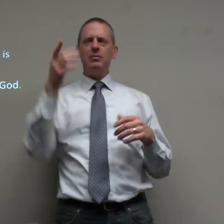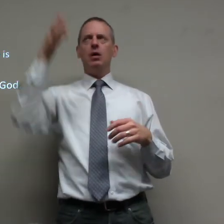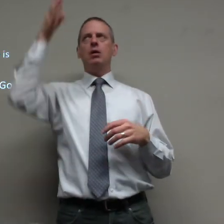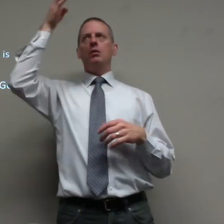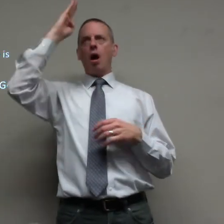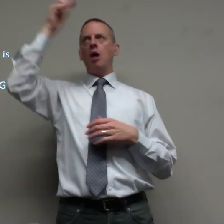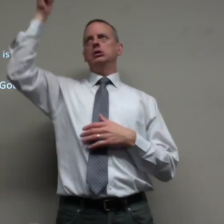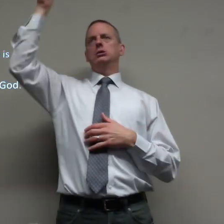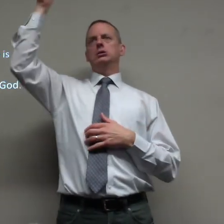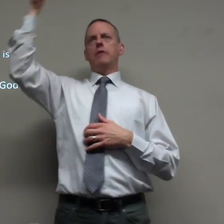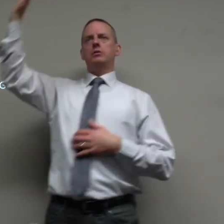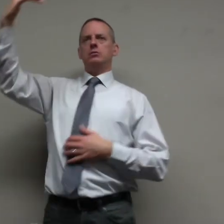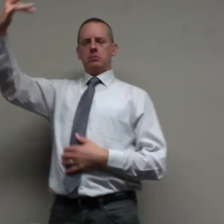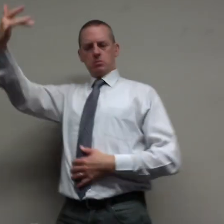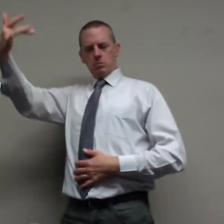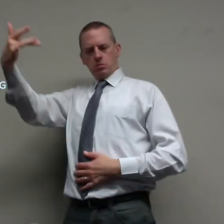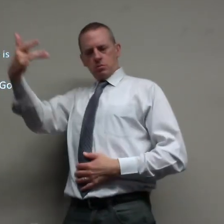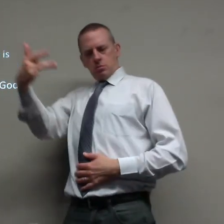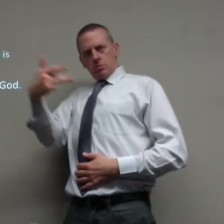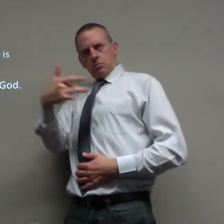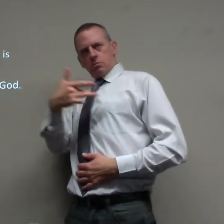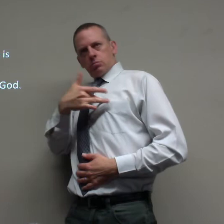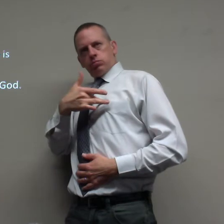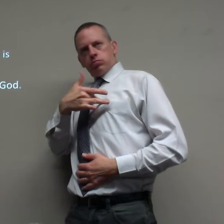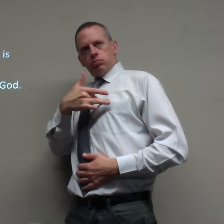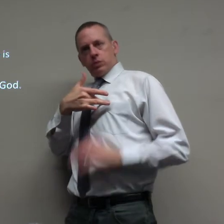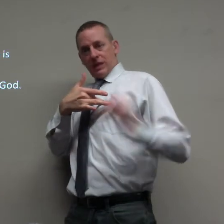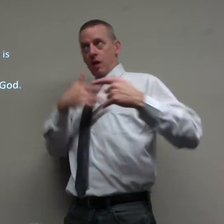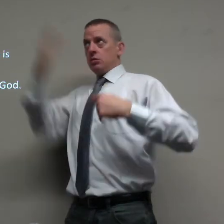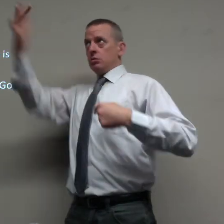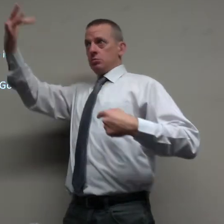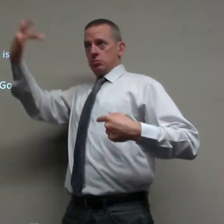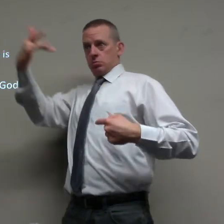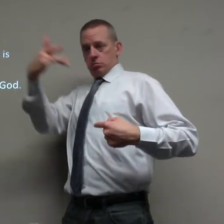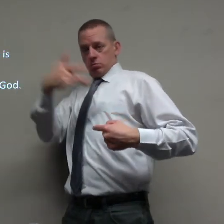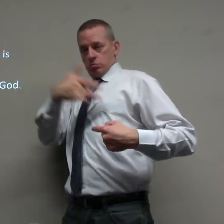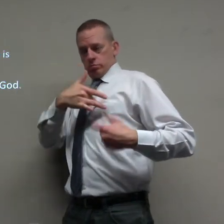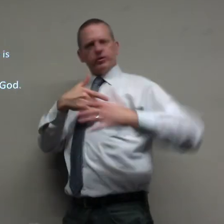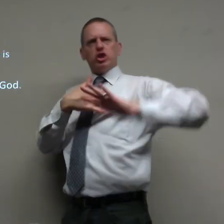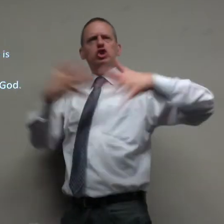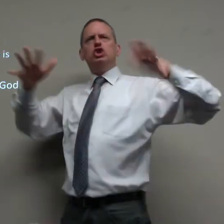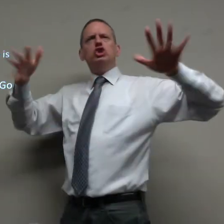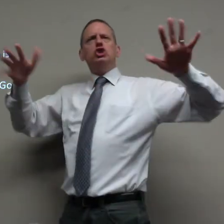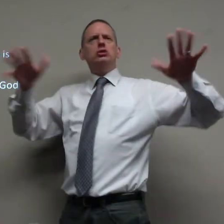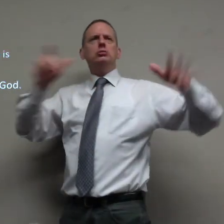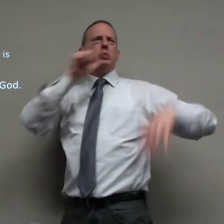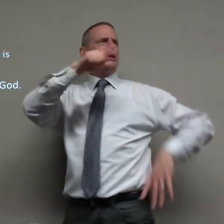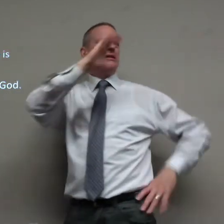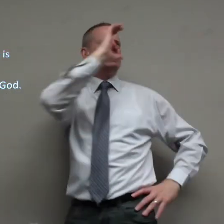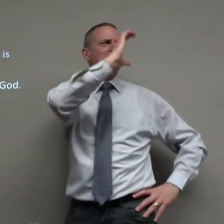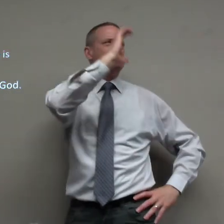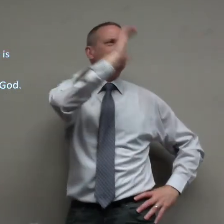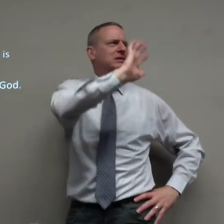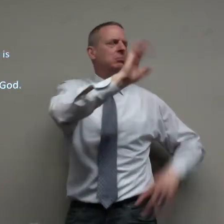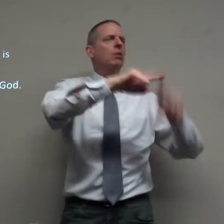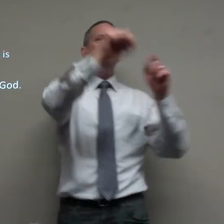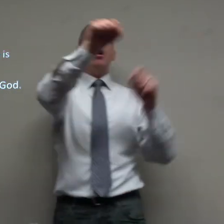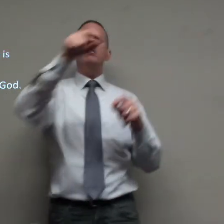search God himself touches our hearts and this is done we do not need